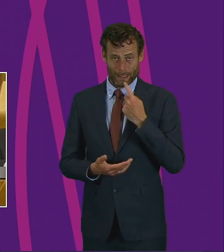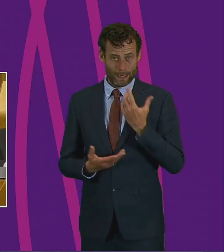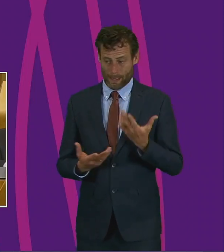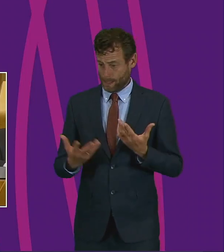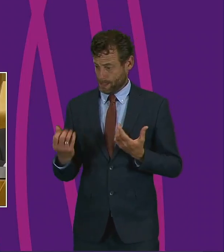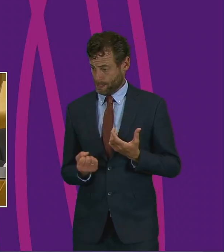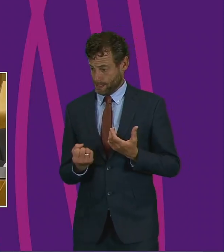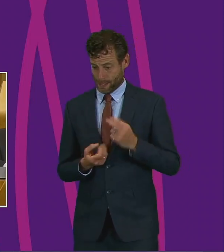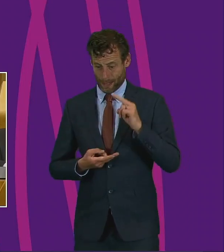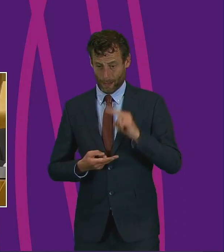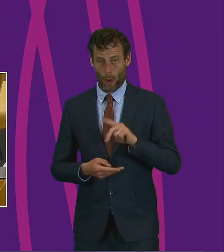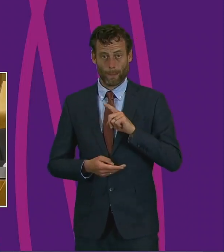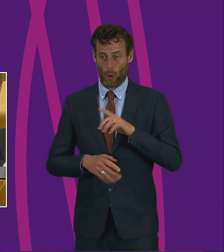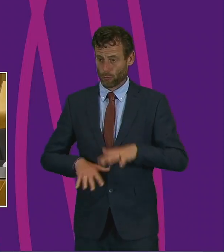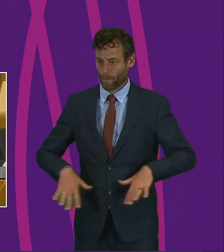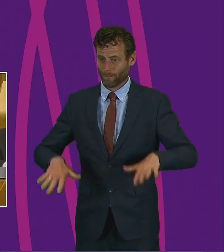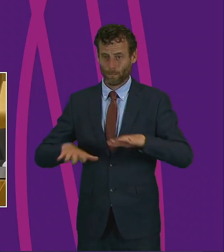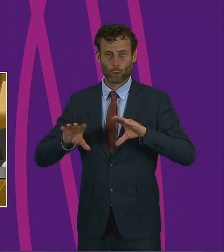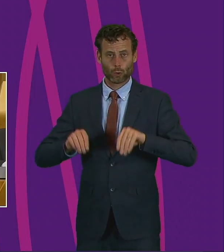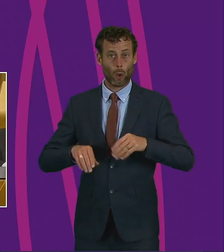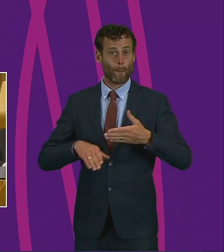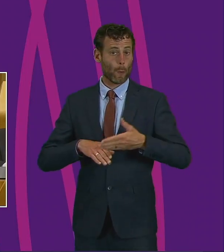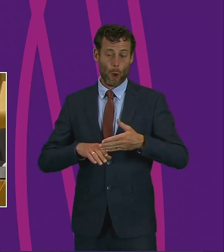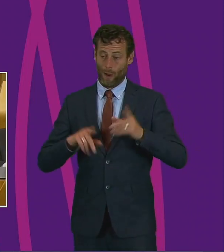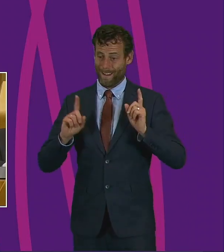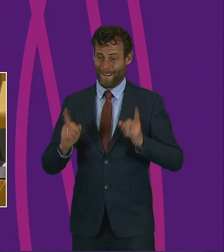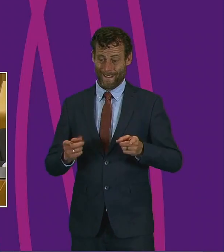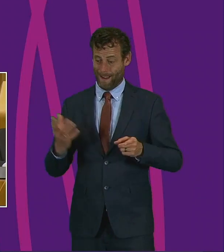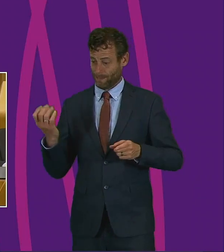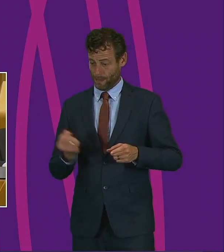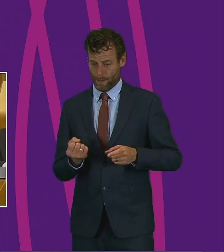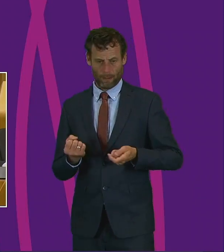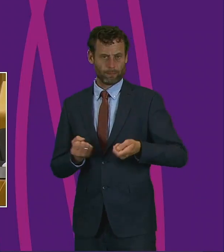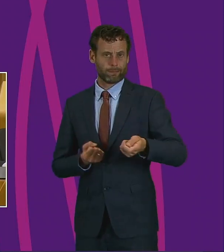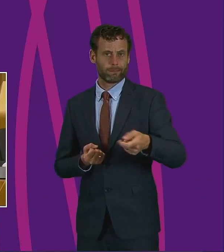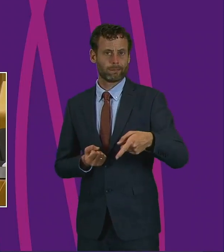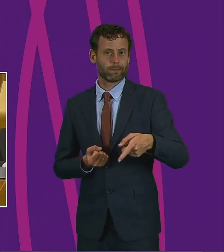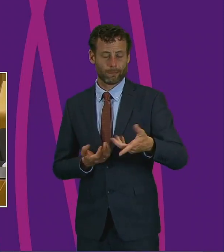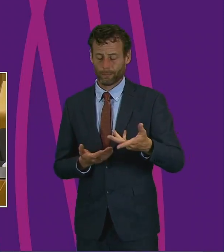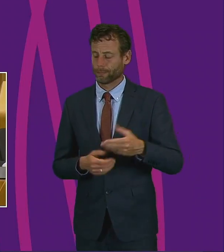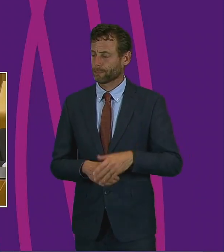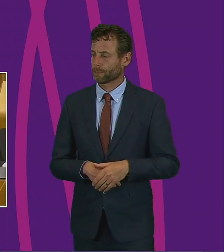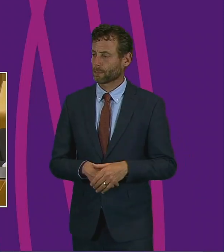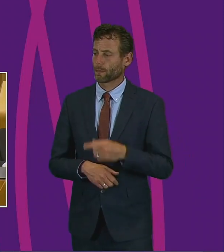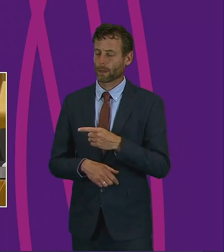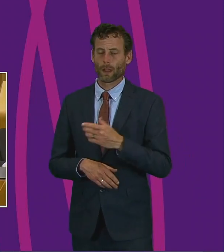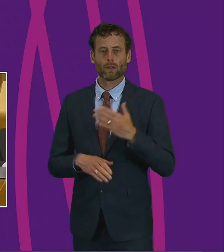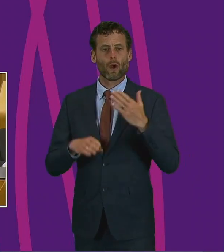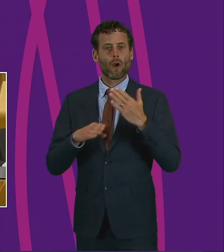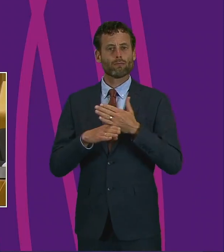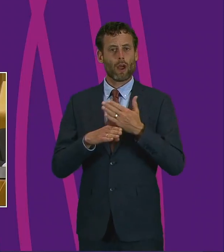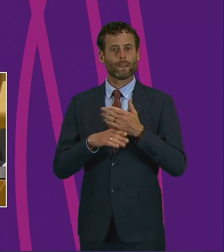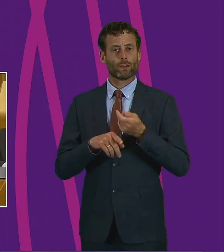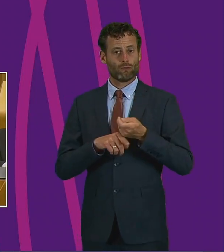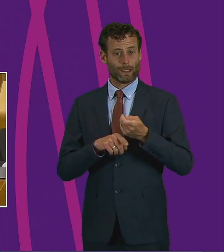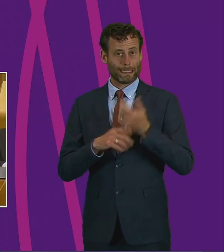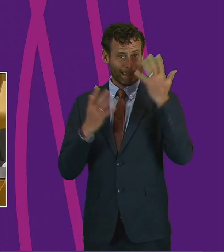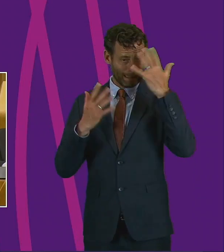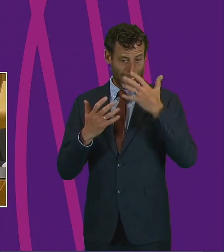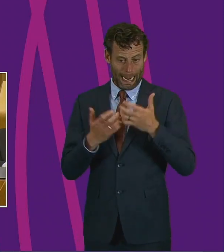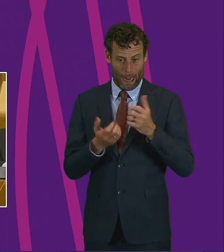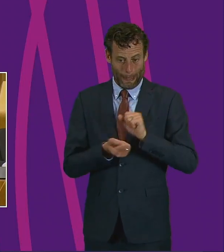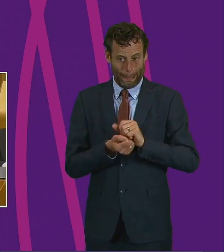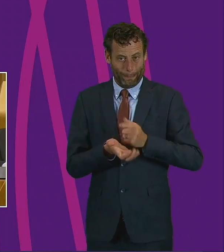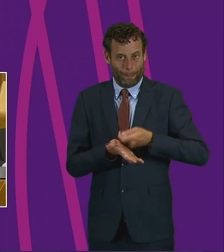coronavirus. And the latest information from Scotland is 31% of private renters are very or fairly concerned about paying rent.